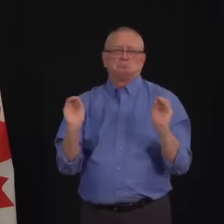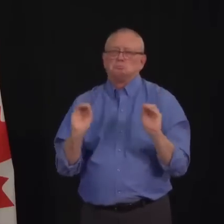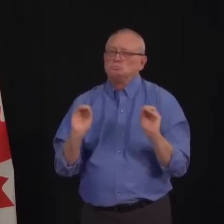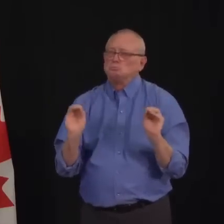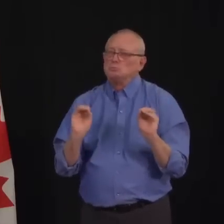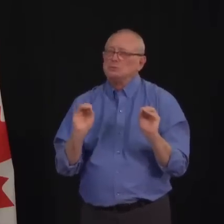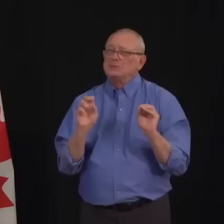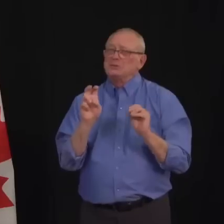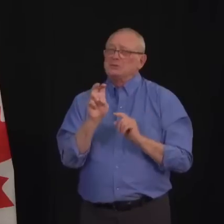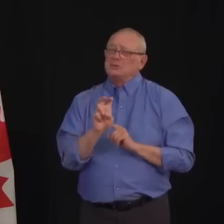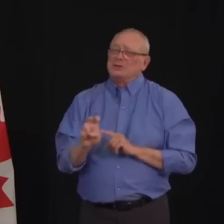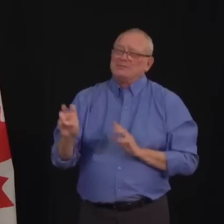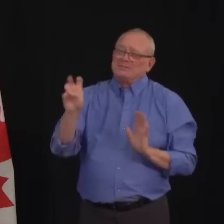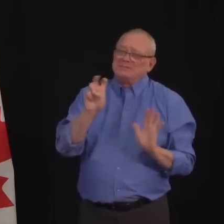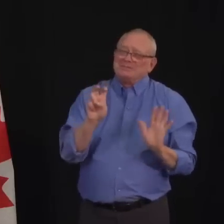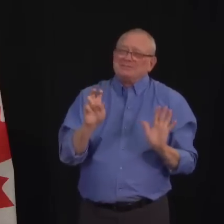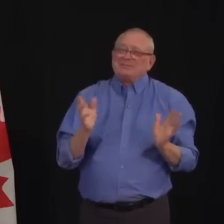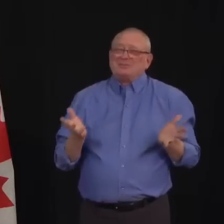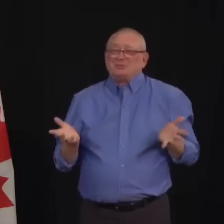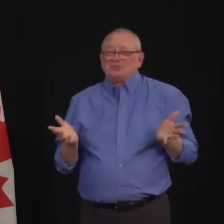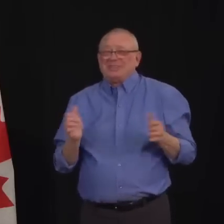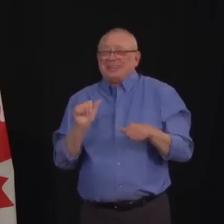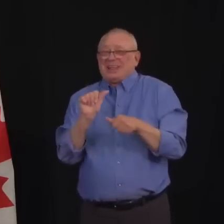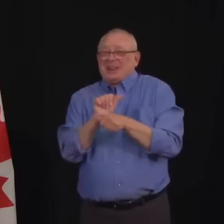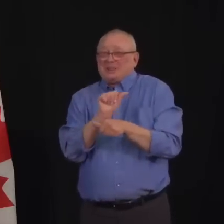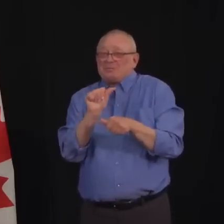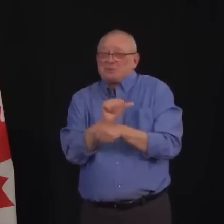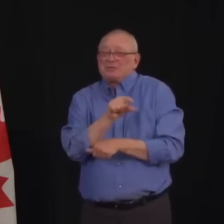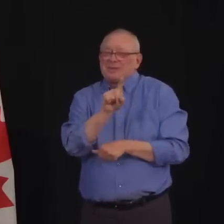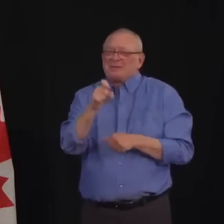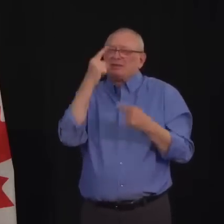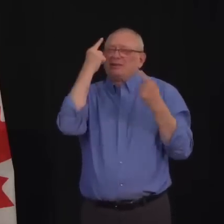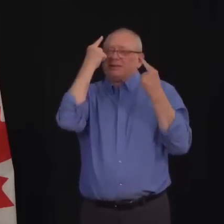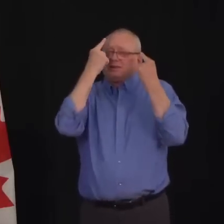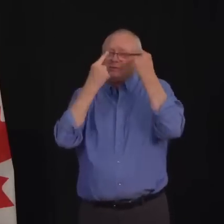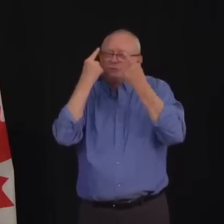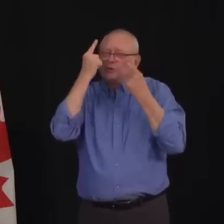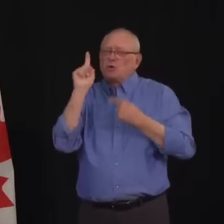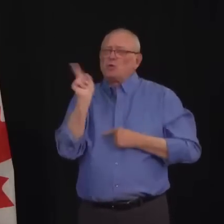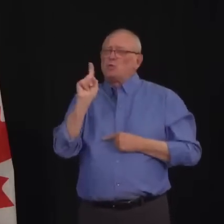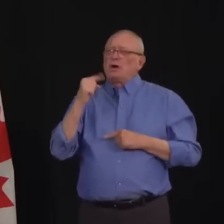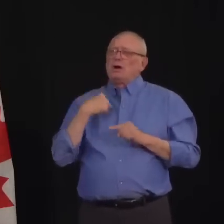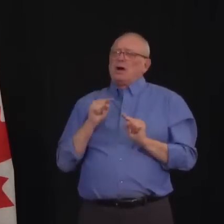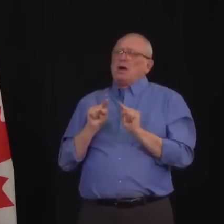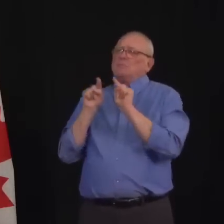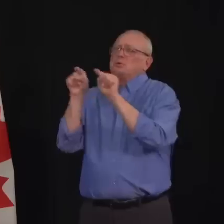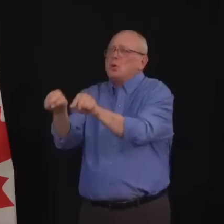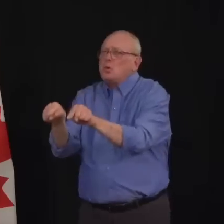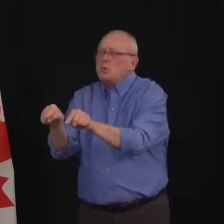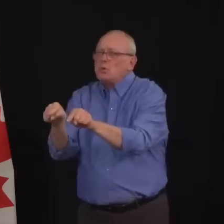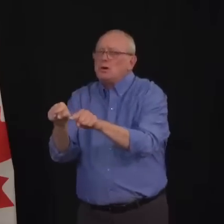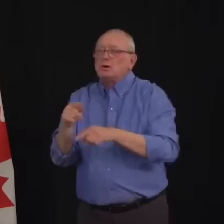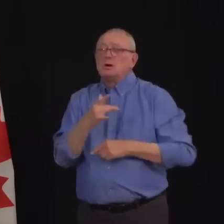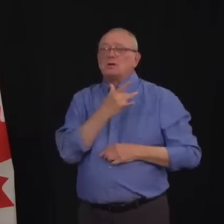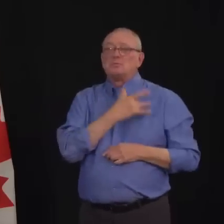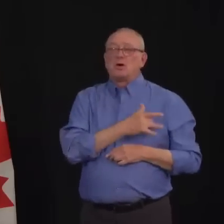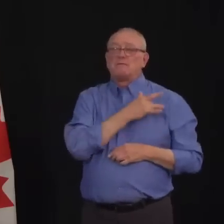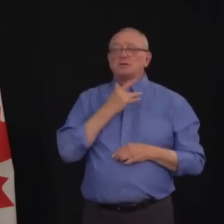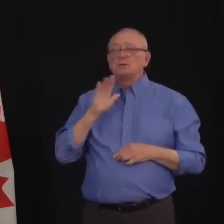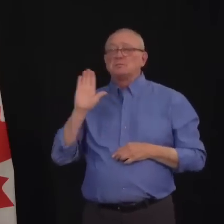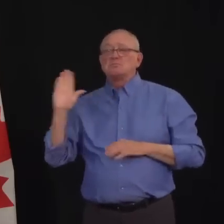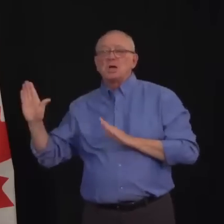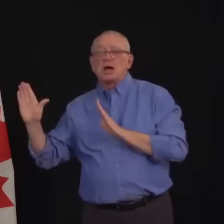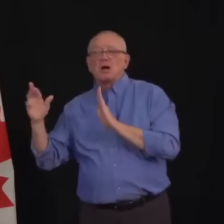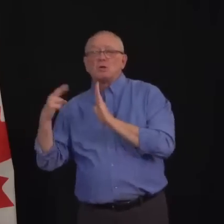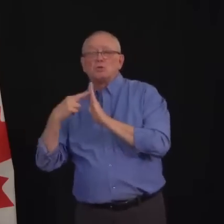are choosing to travel, it's important that they consider where they're going to and follow the same public health guidance wherever they go and